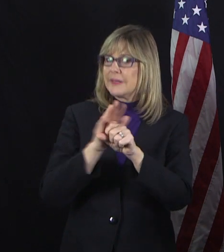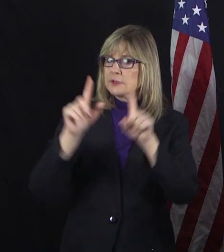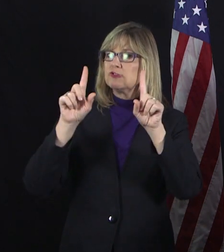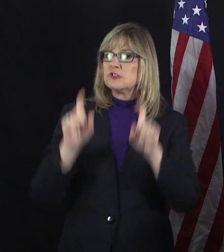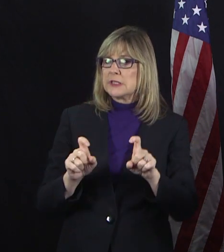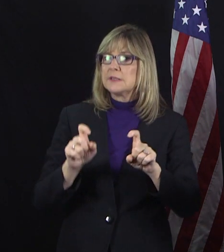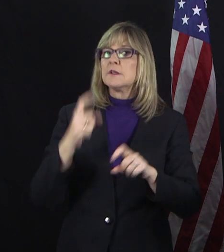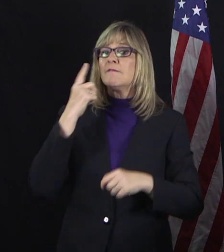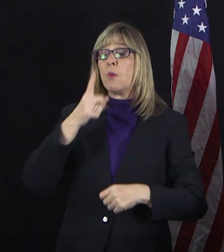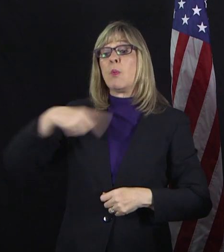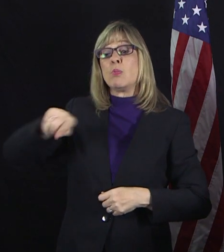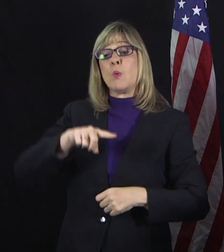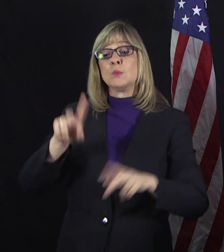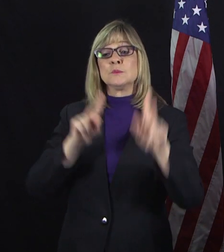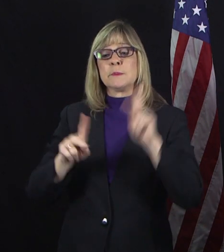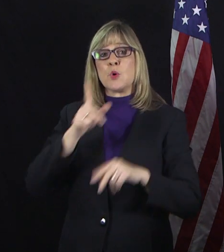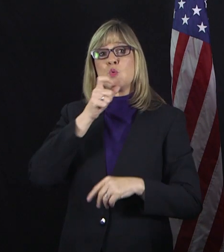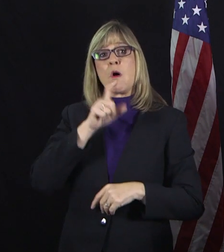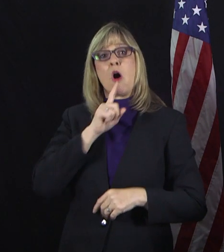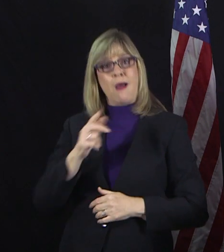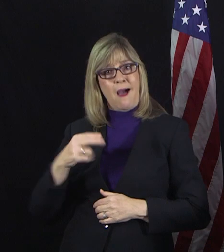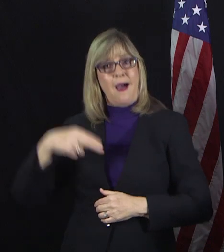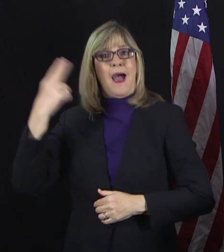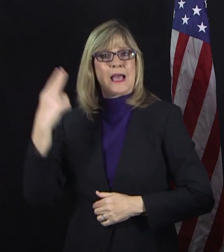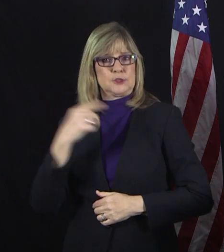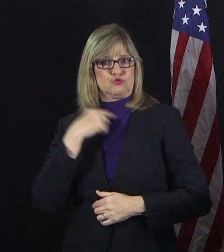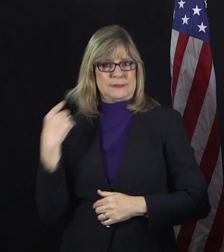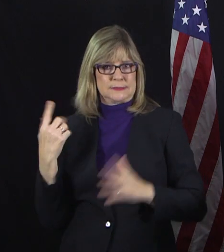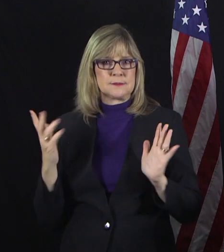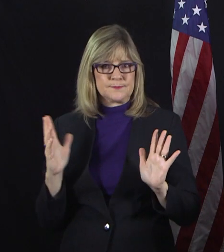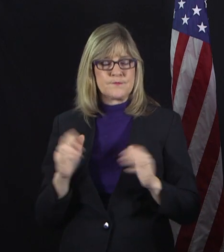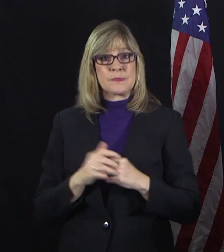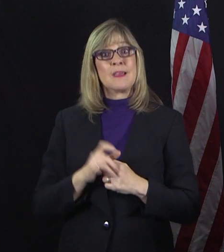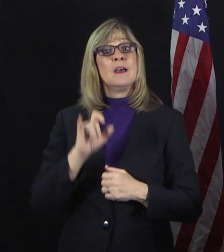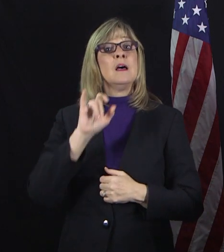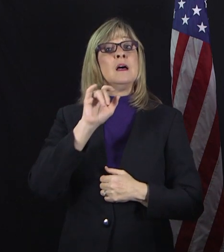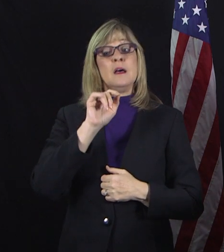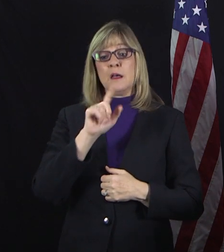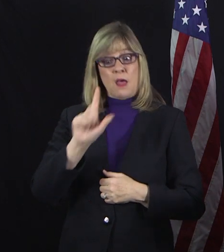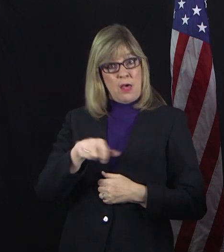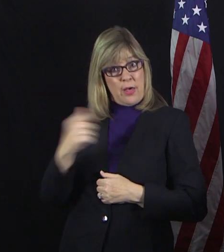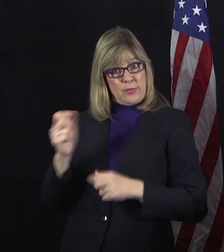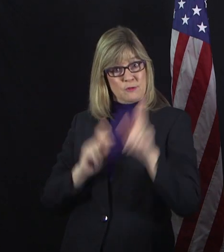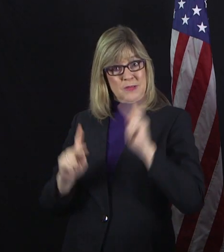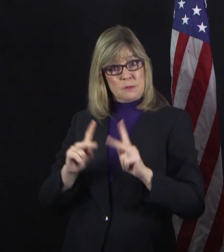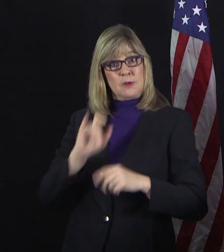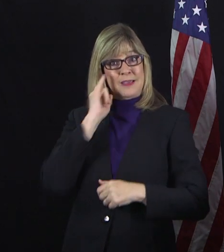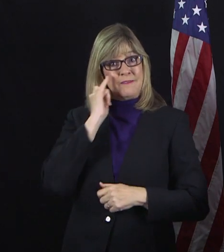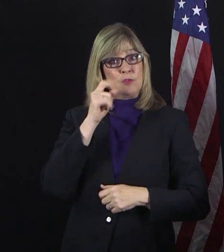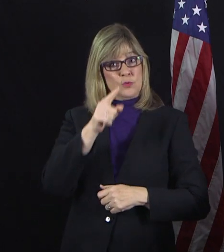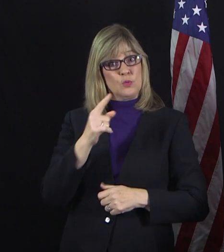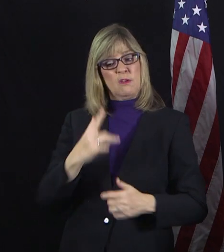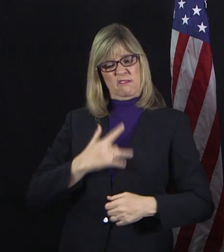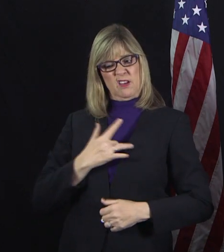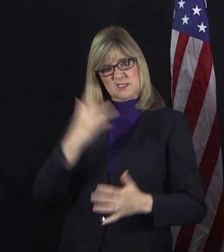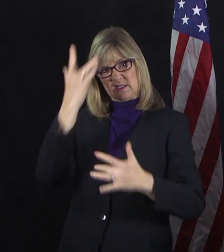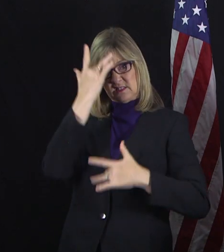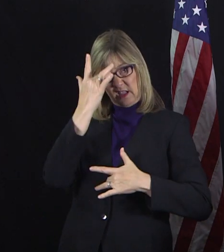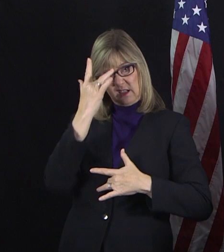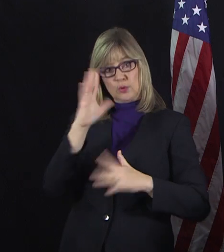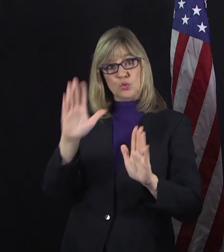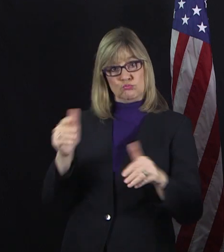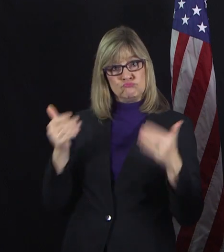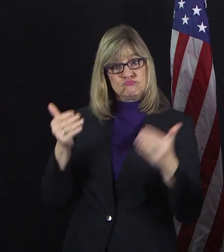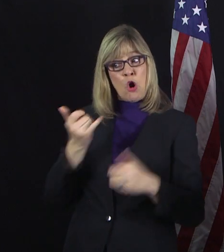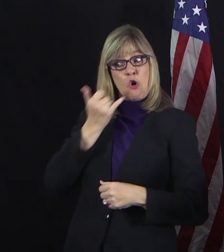the highest risk patients. For everybody else, if you call your doctor and you're sick, out of a